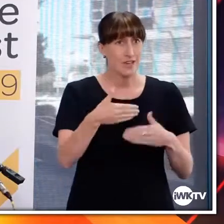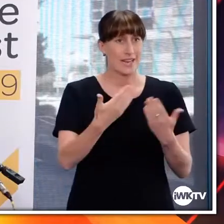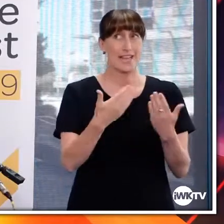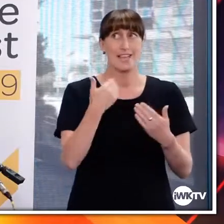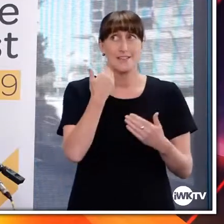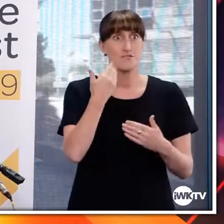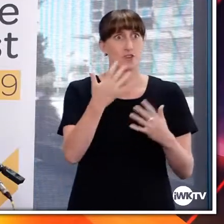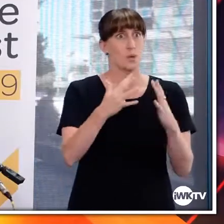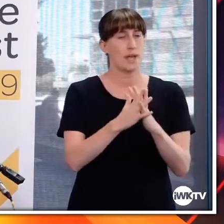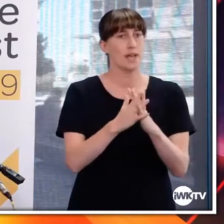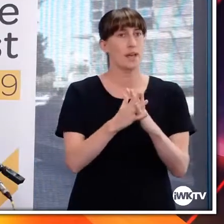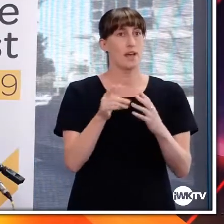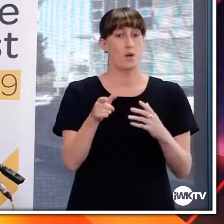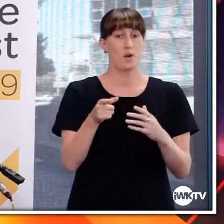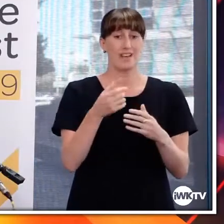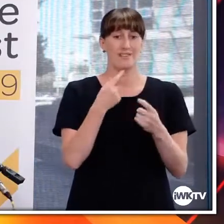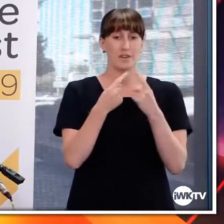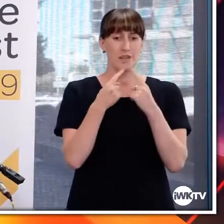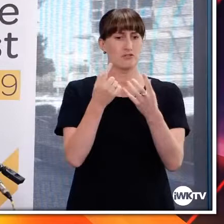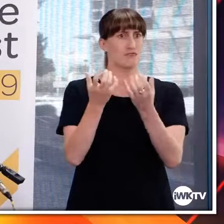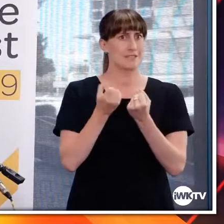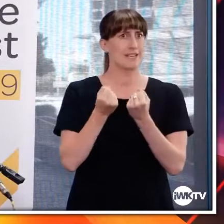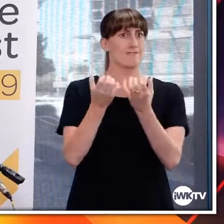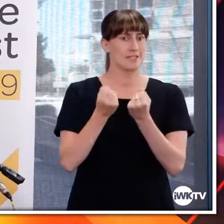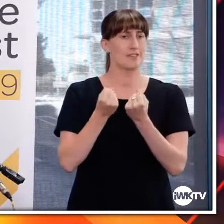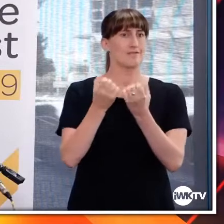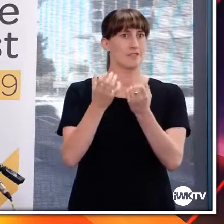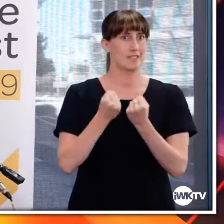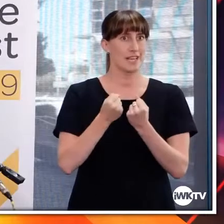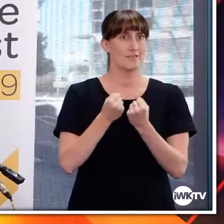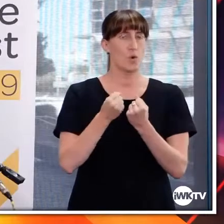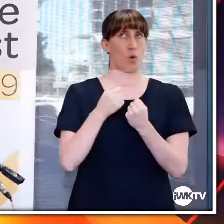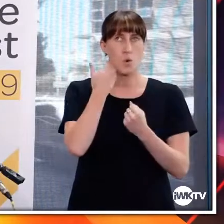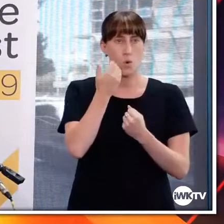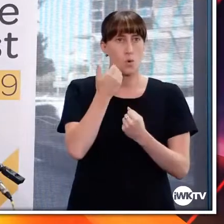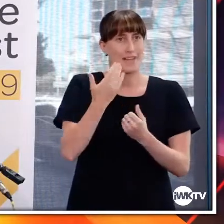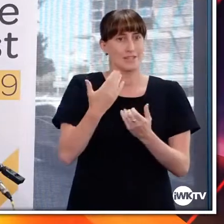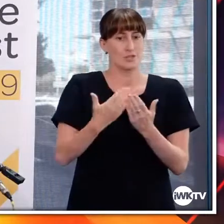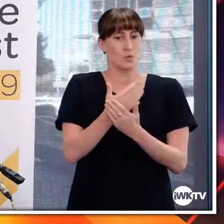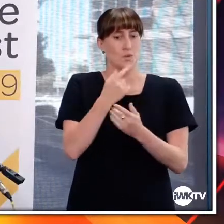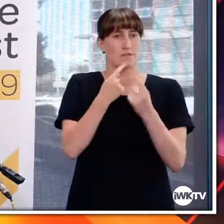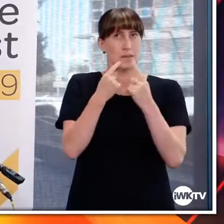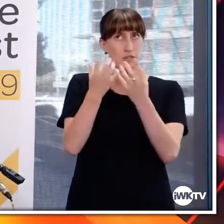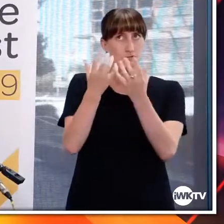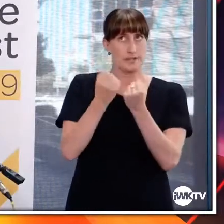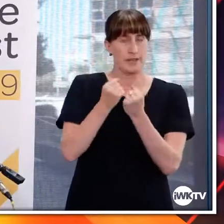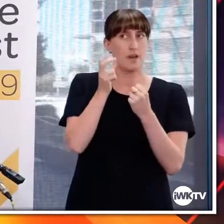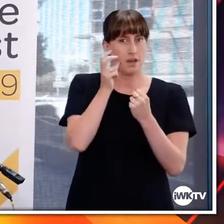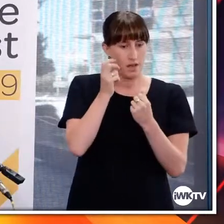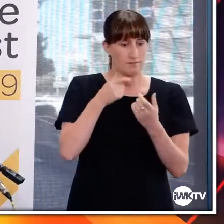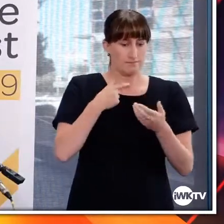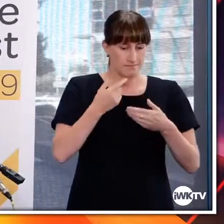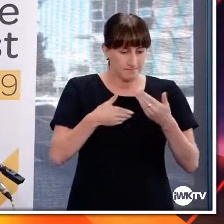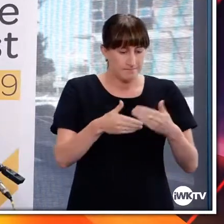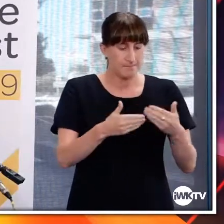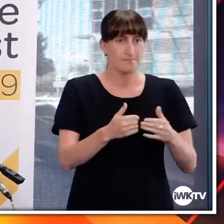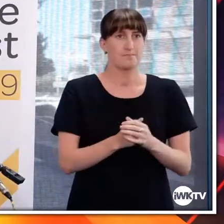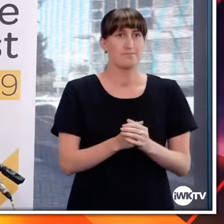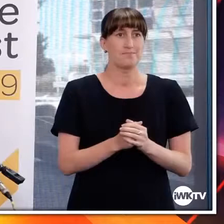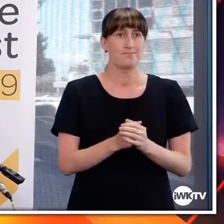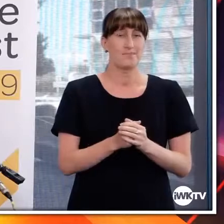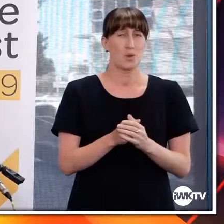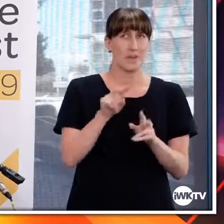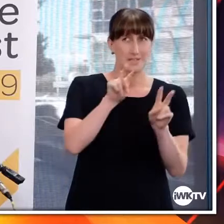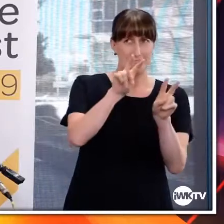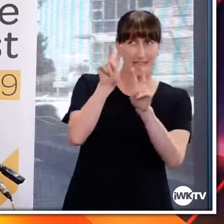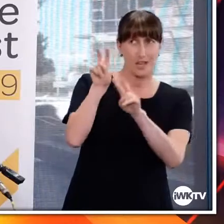data from around the world as millions more of both this vaccine and other vaccines are administered. And there is nothing out of the ordinary from what